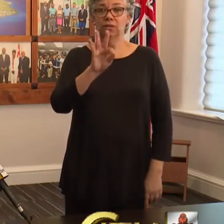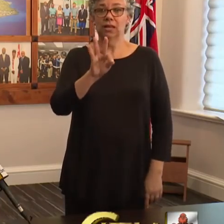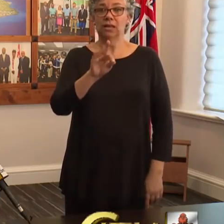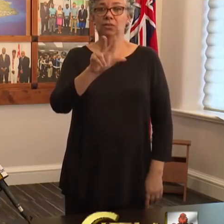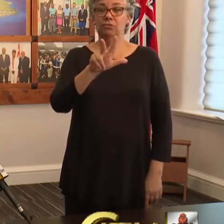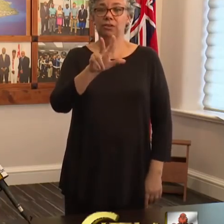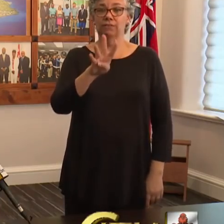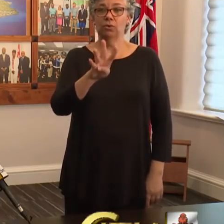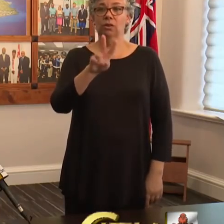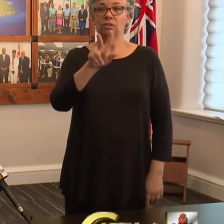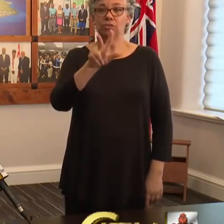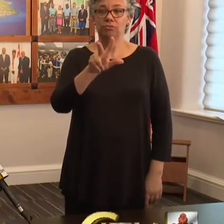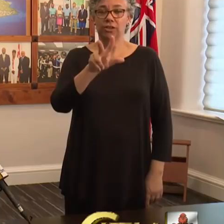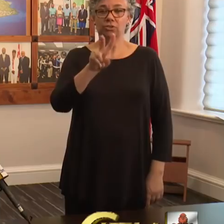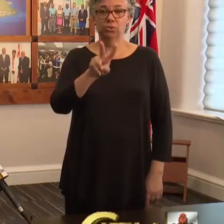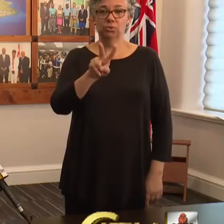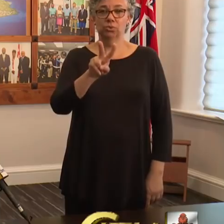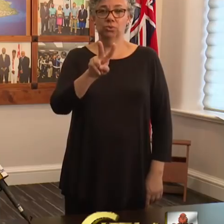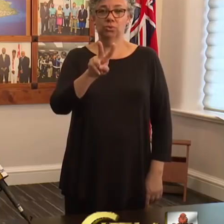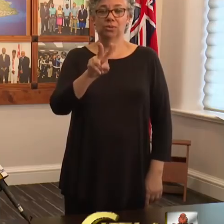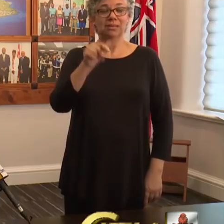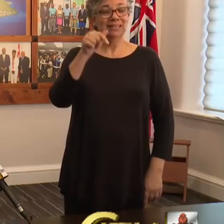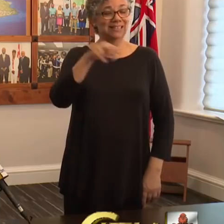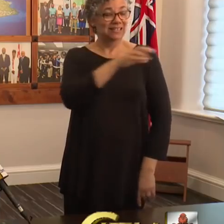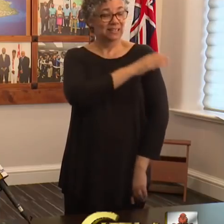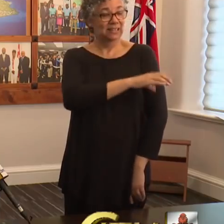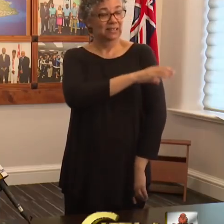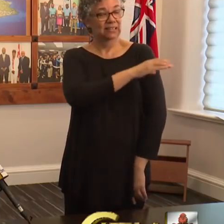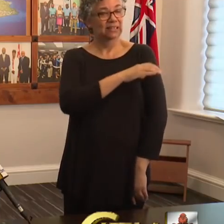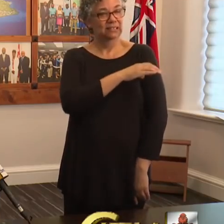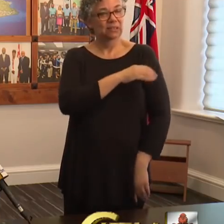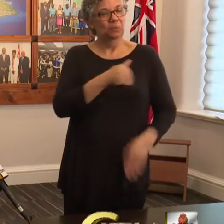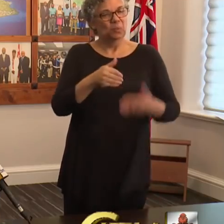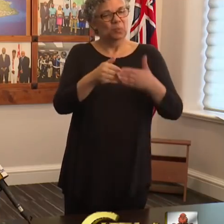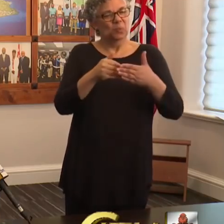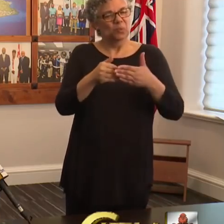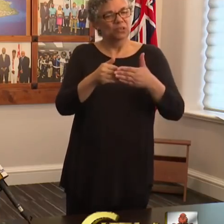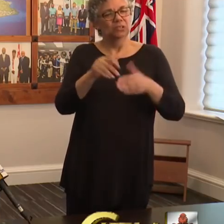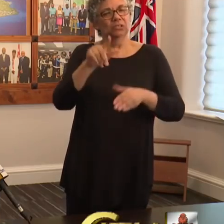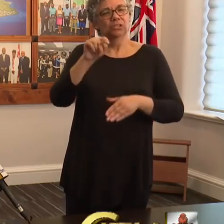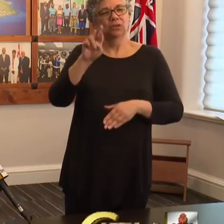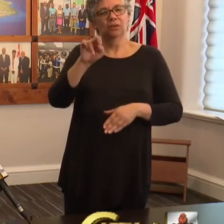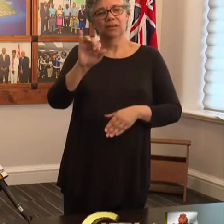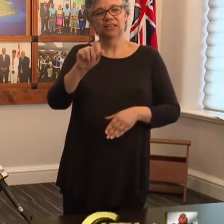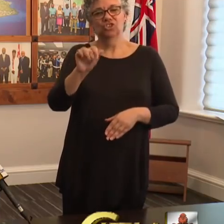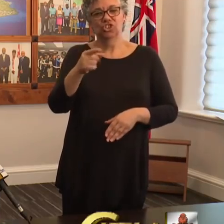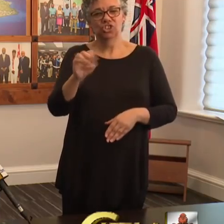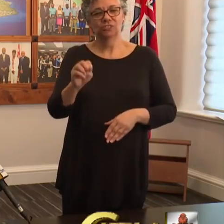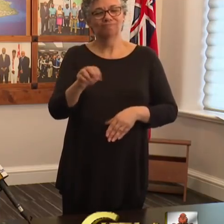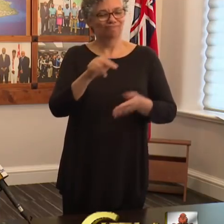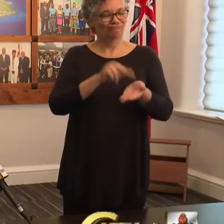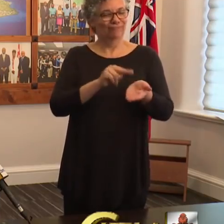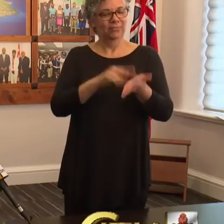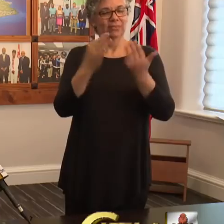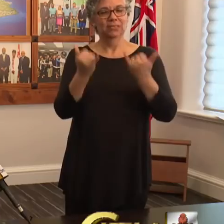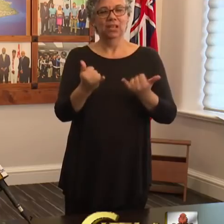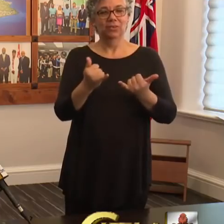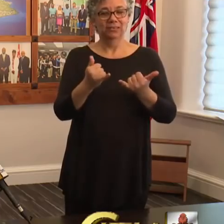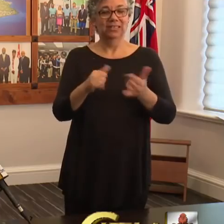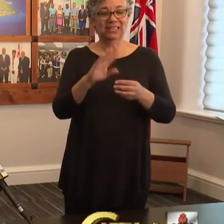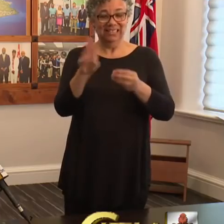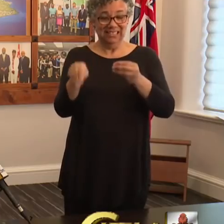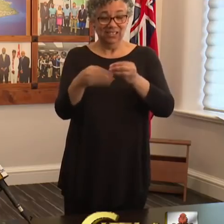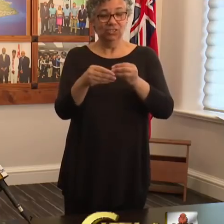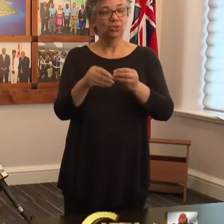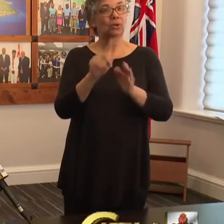-3432. This is the clinic triage nurse who now has extended hours of 8 a.m. until 8 p